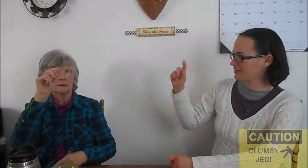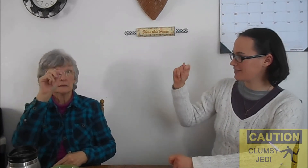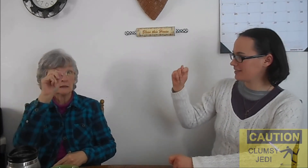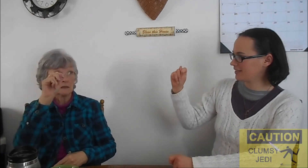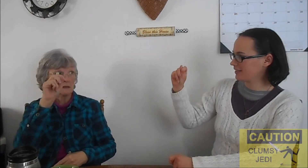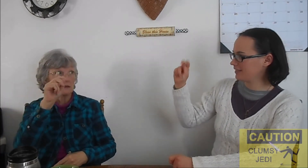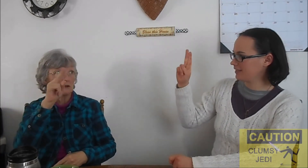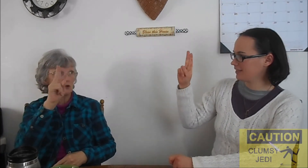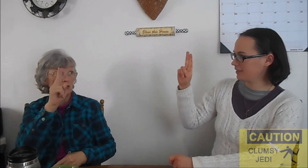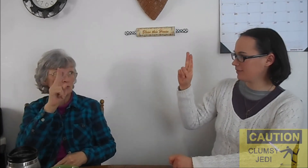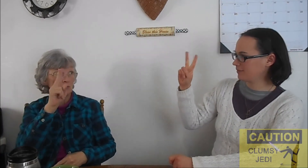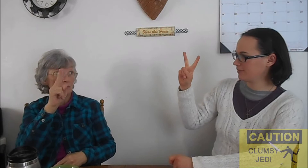18. 14. 21.